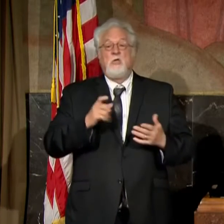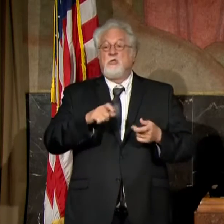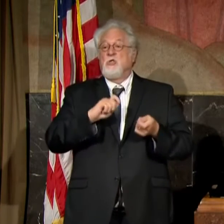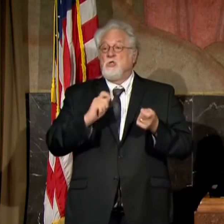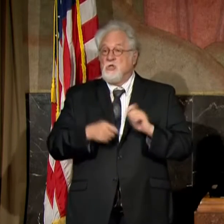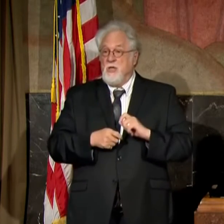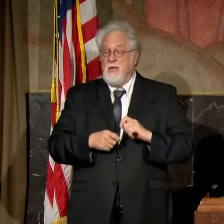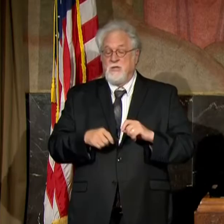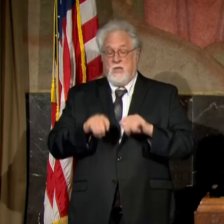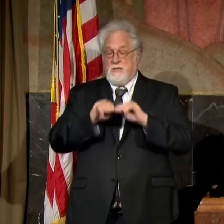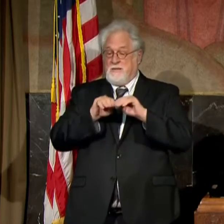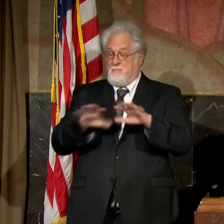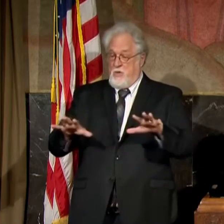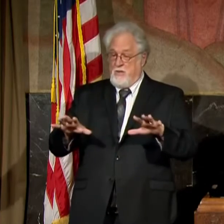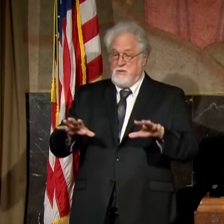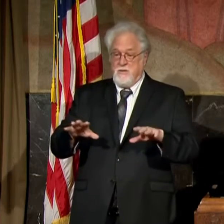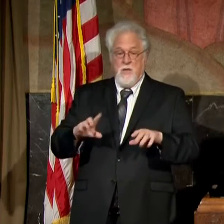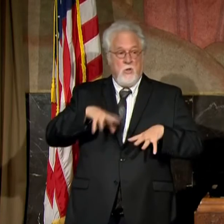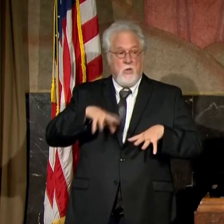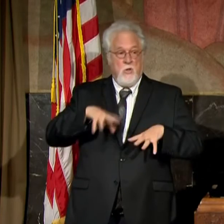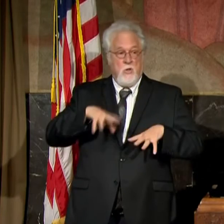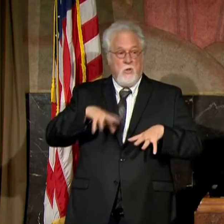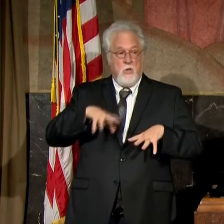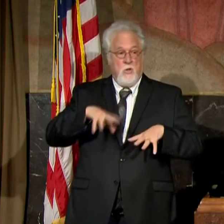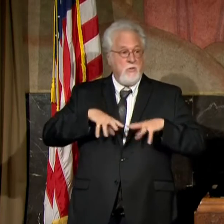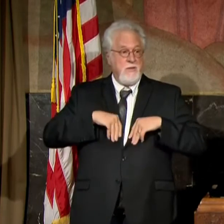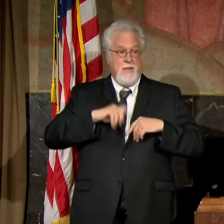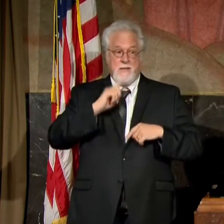This thing spreads when you don't take it seriously.